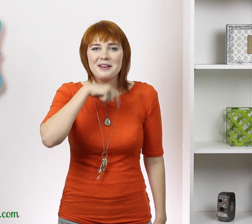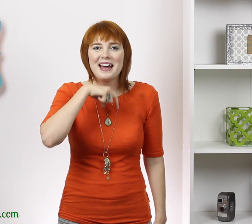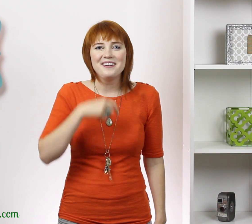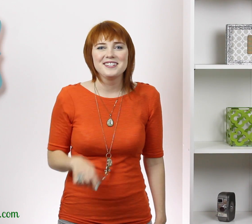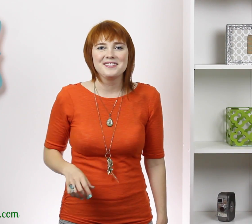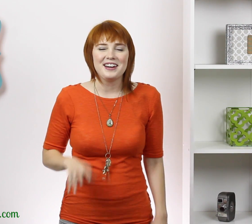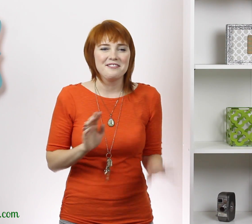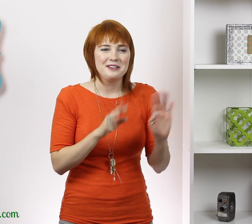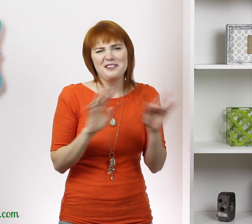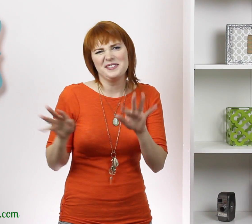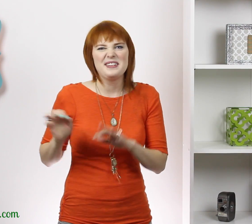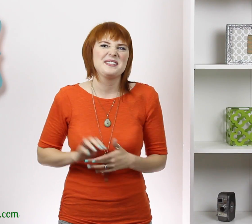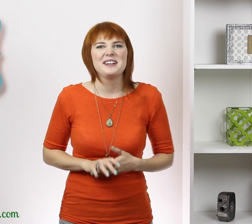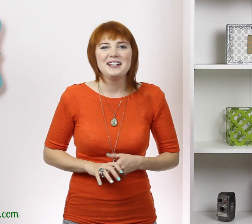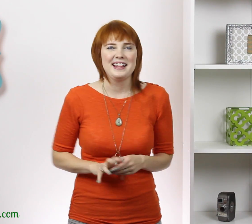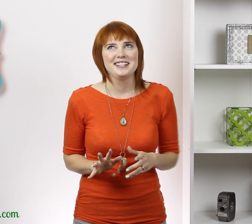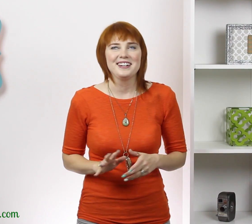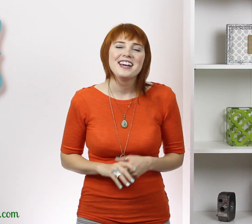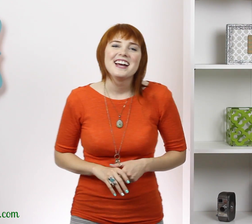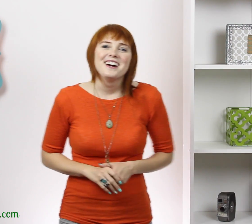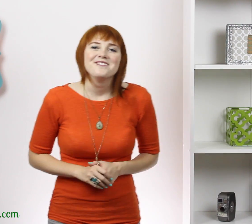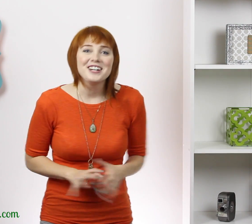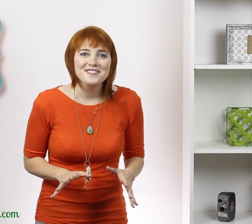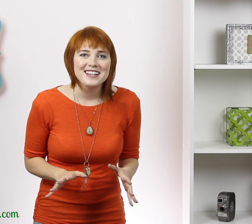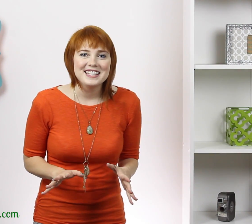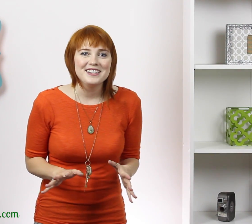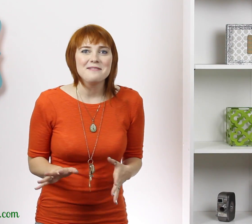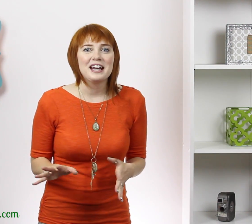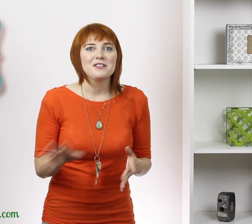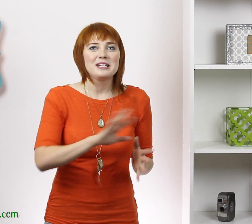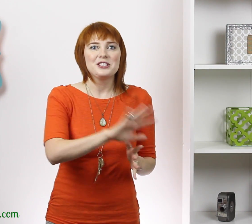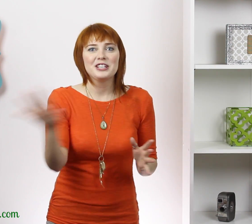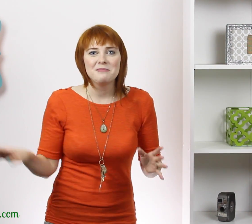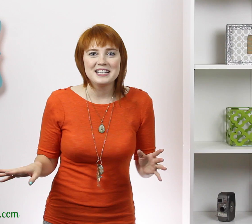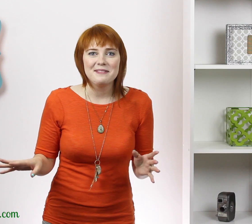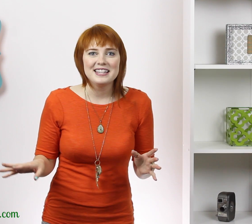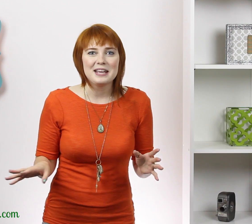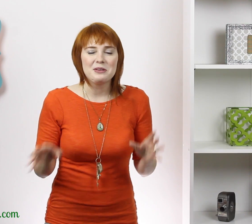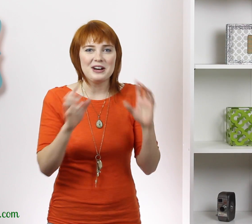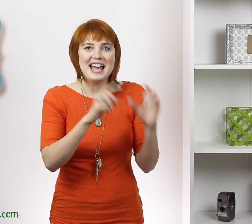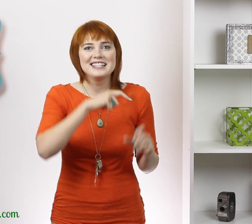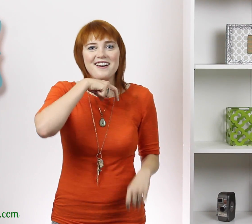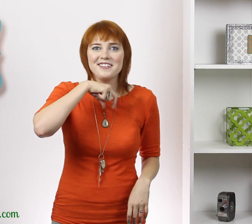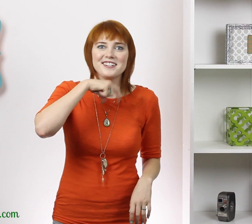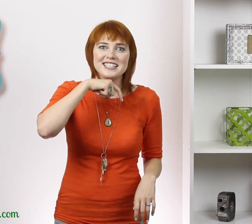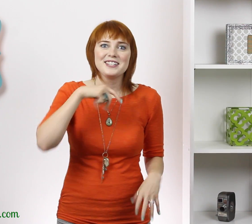about that, which is fun. love putting all those feathers on. That's fun. One year for Thanksgiving, I made everybody turkey placemats and I put their heads on the turkeys.